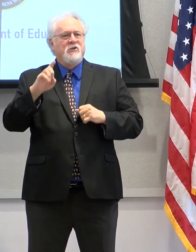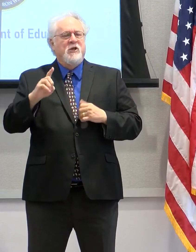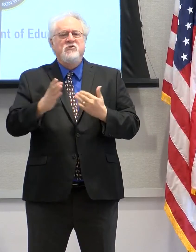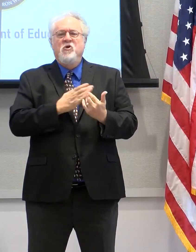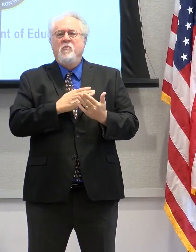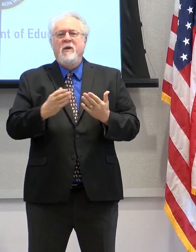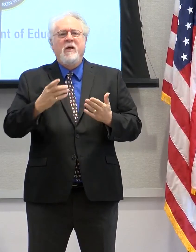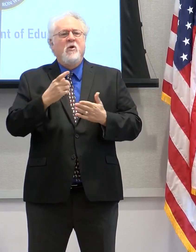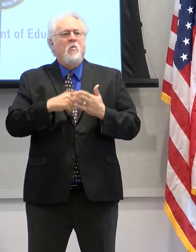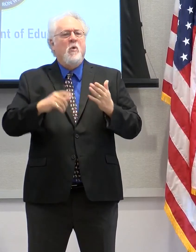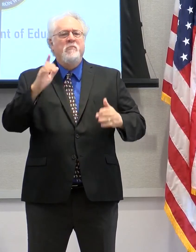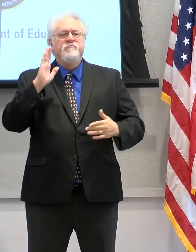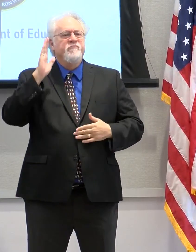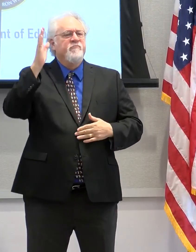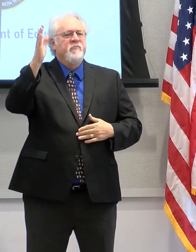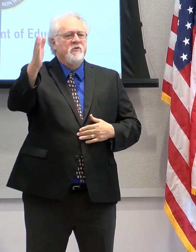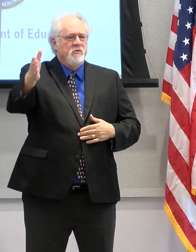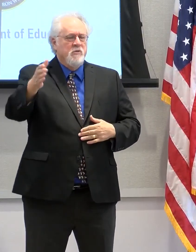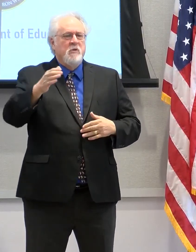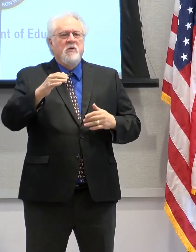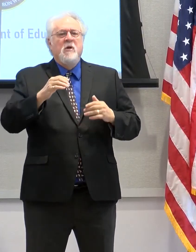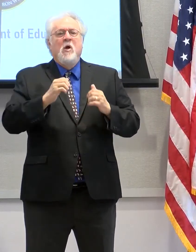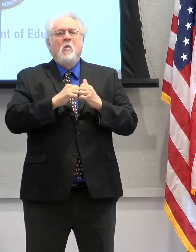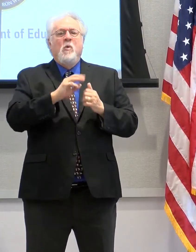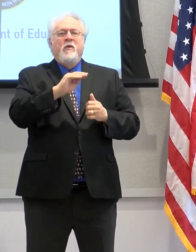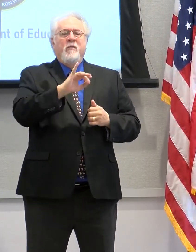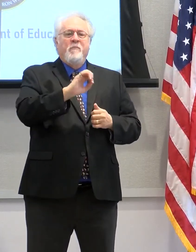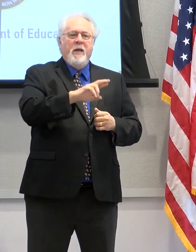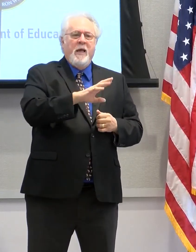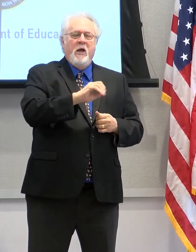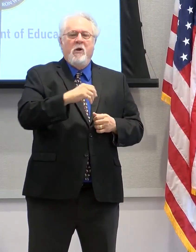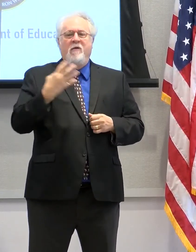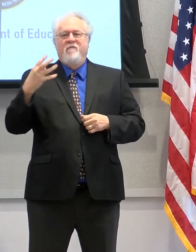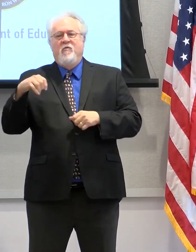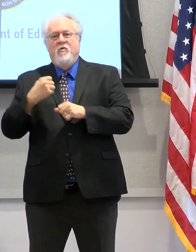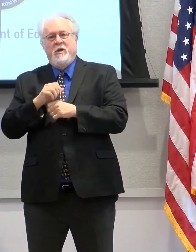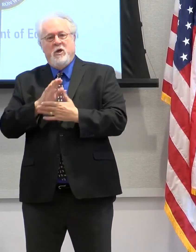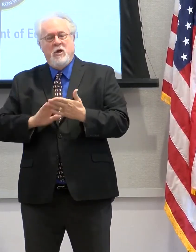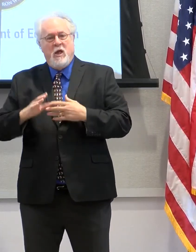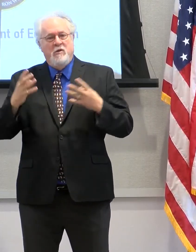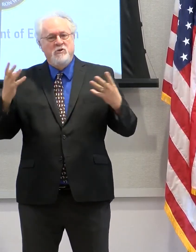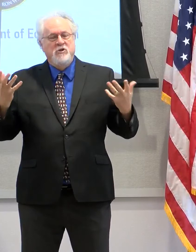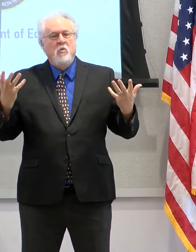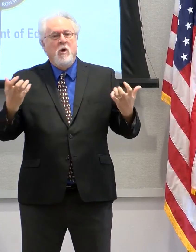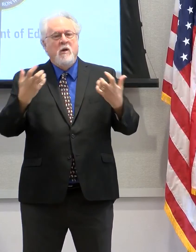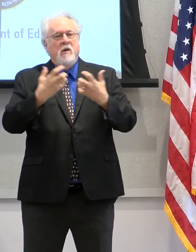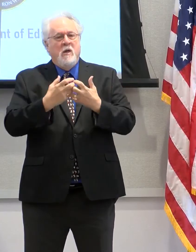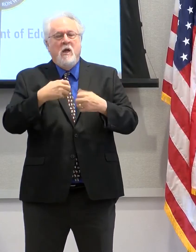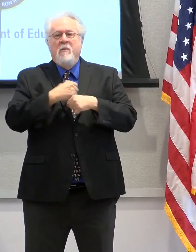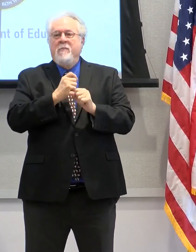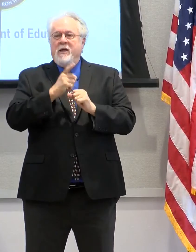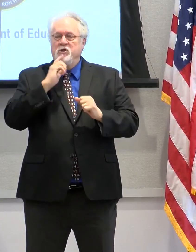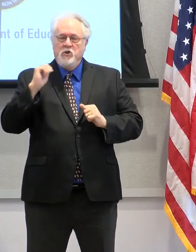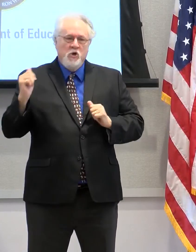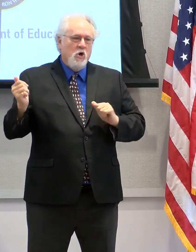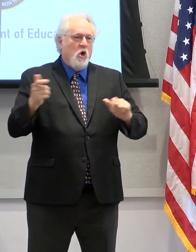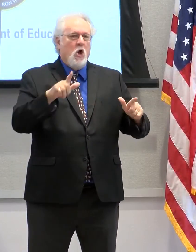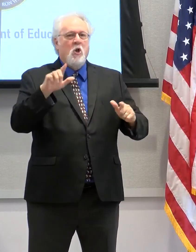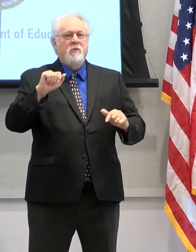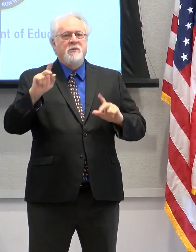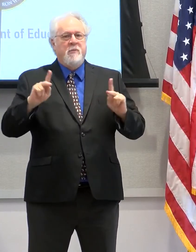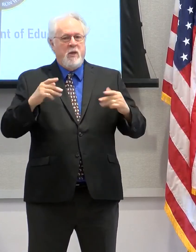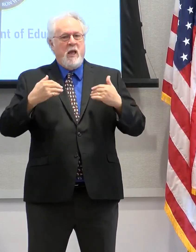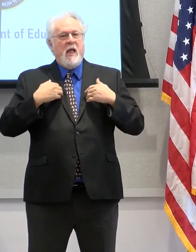to go. And certainly partnering with the mayor's office and partnering with my four-year counterparts. We want to make sure that every Louisiana citizen